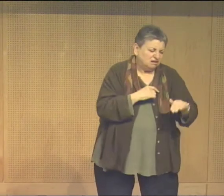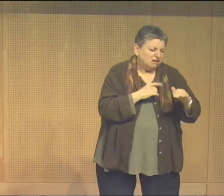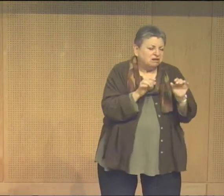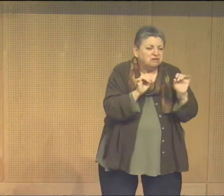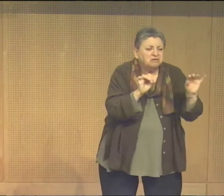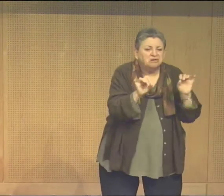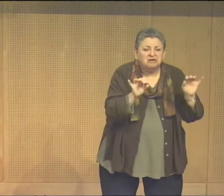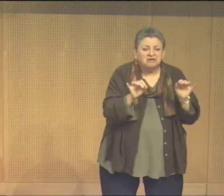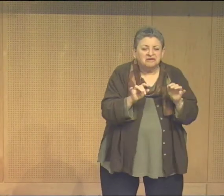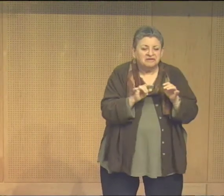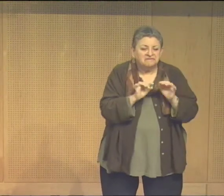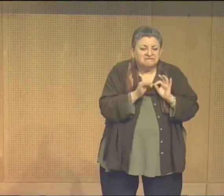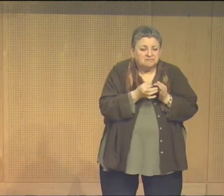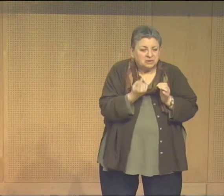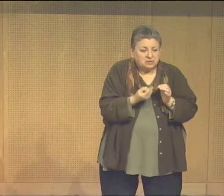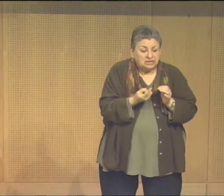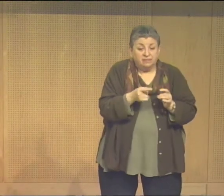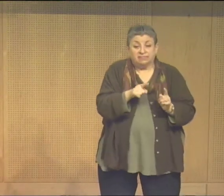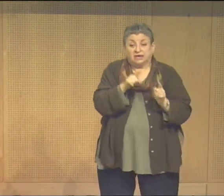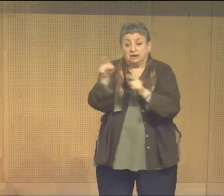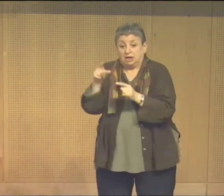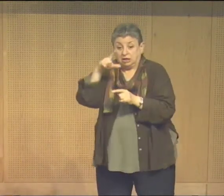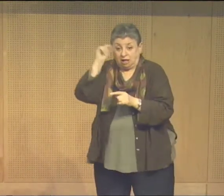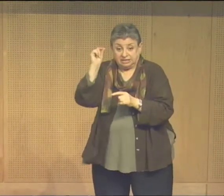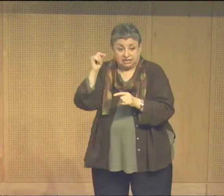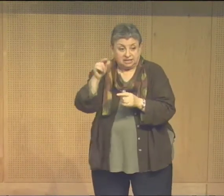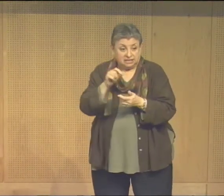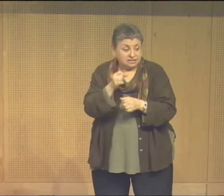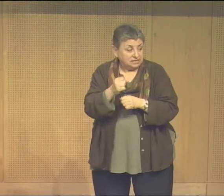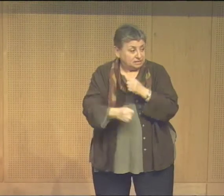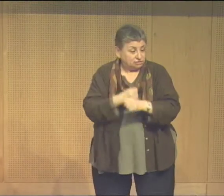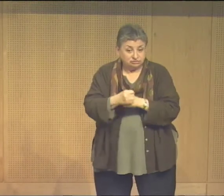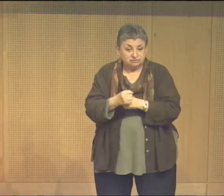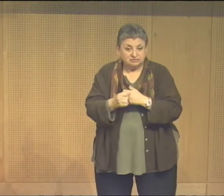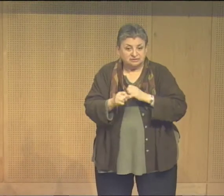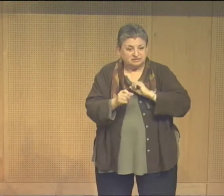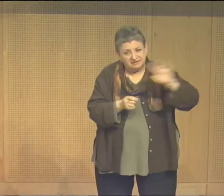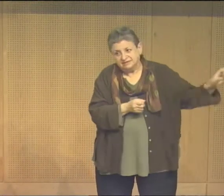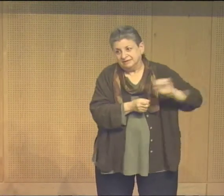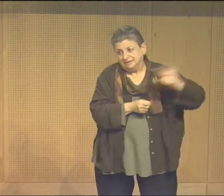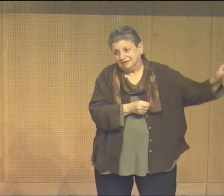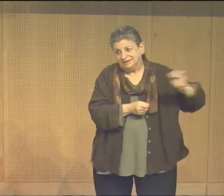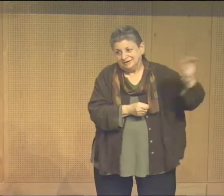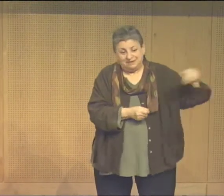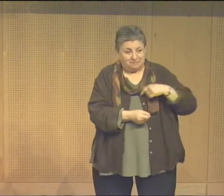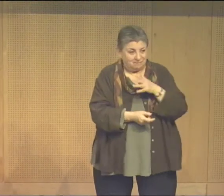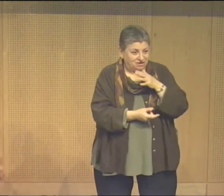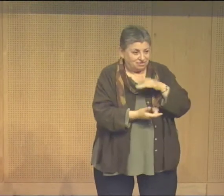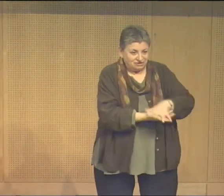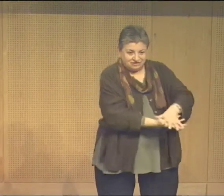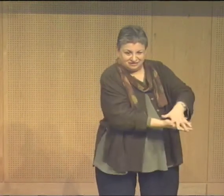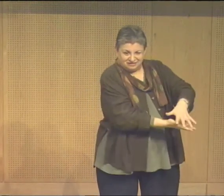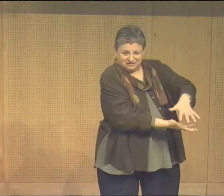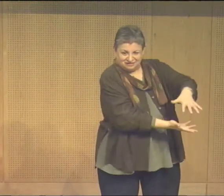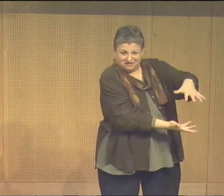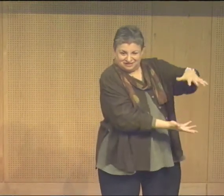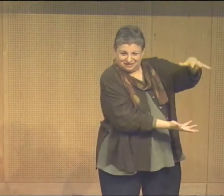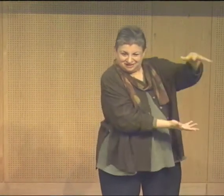just a few select people, my family only. And then when I went to Gallaudet during those years, I went nuts and sent